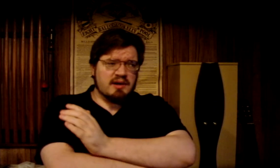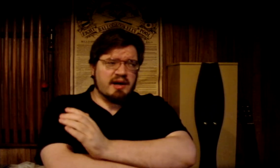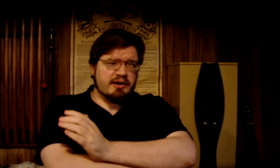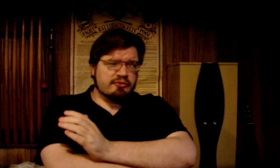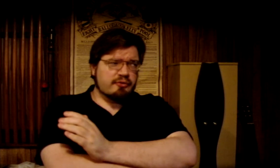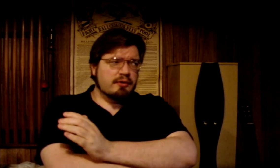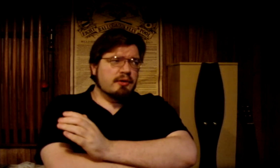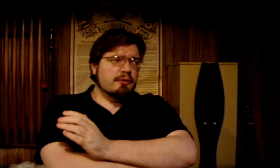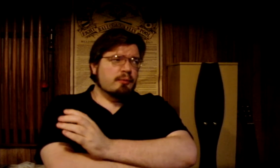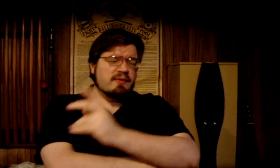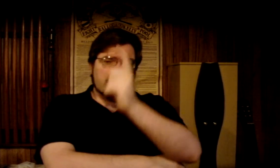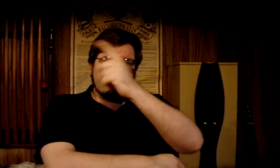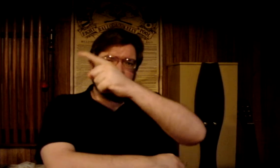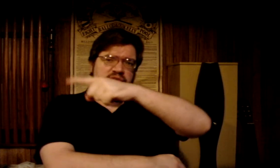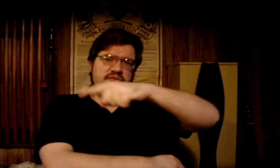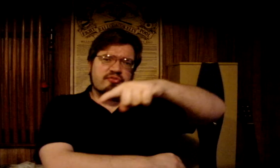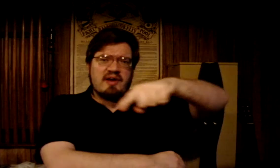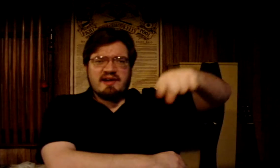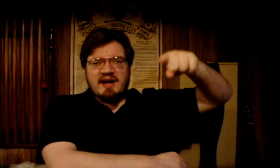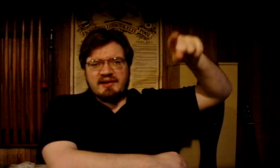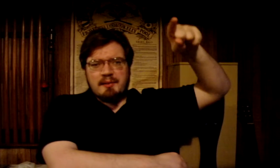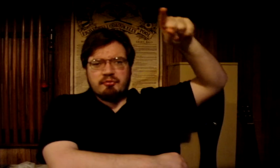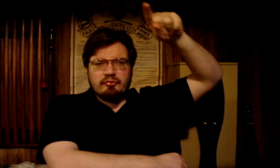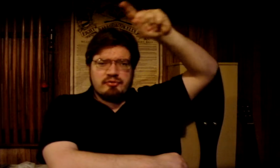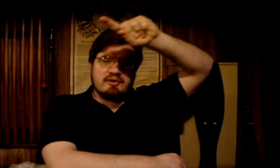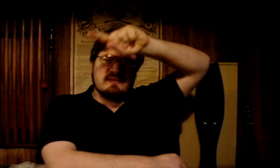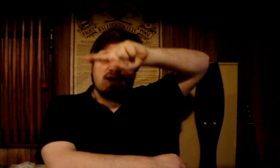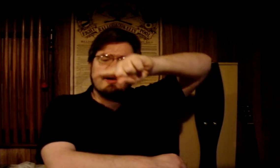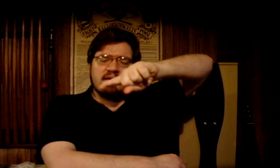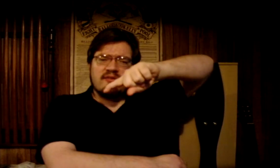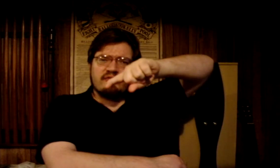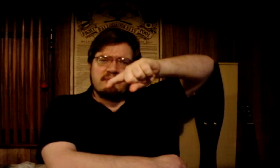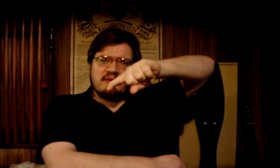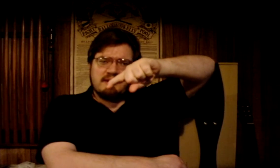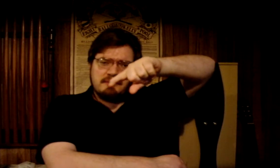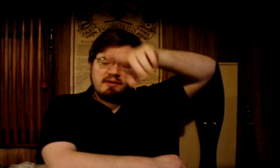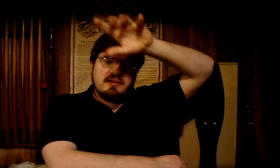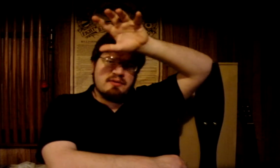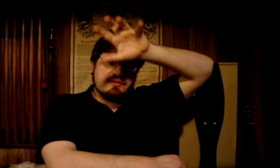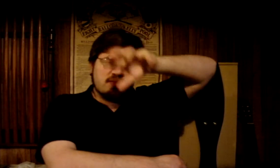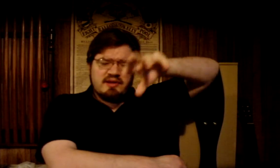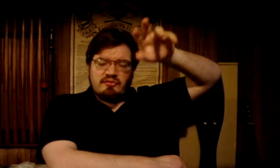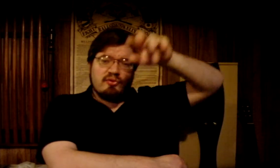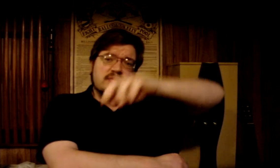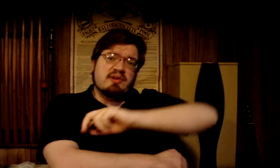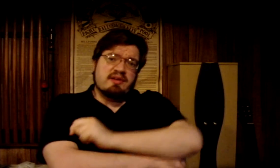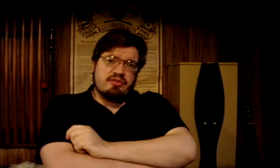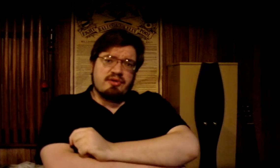And when the questions start adding up to a dotted line around something, then you formulate your theory.